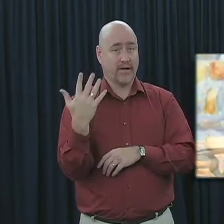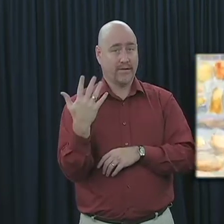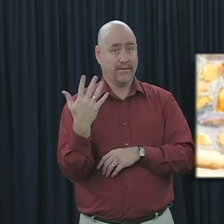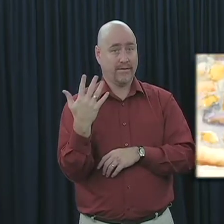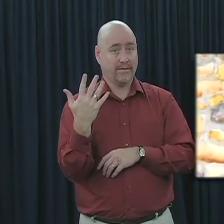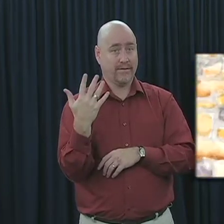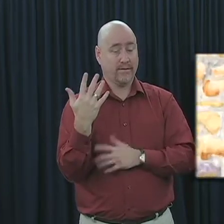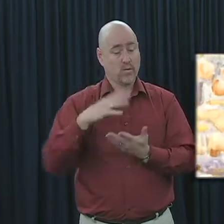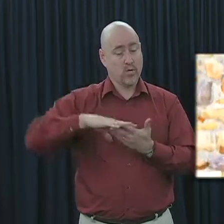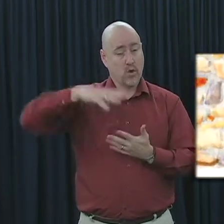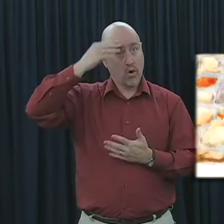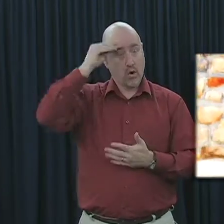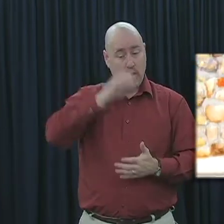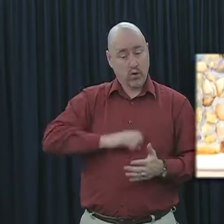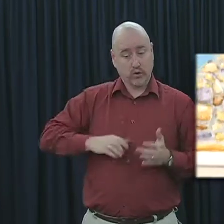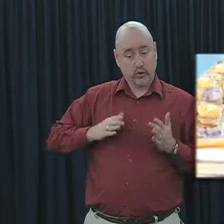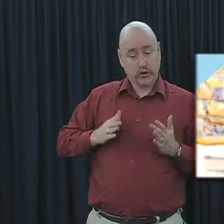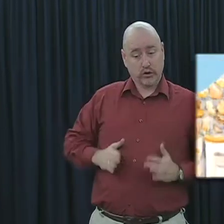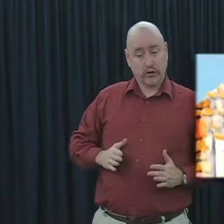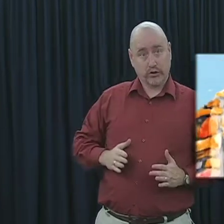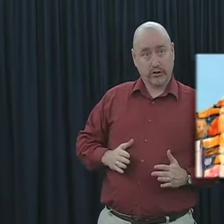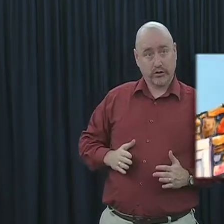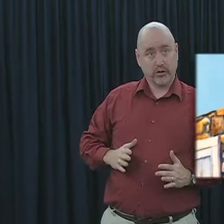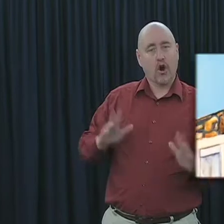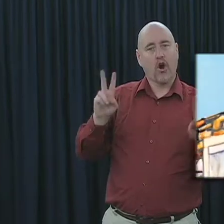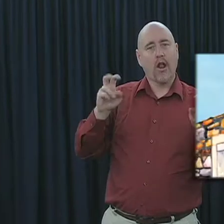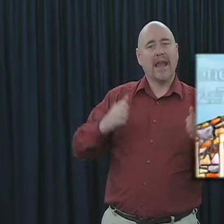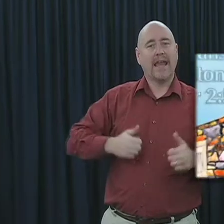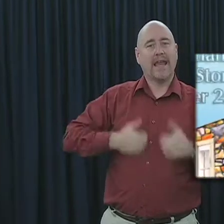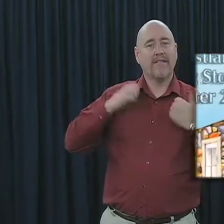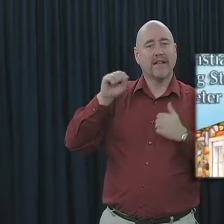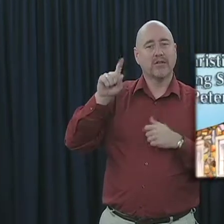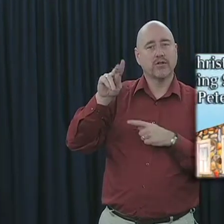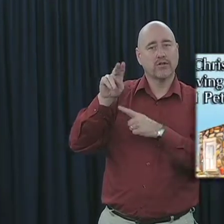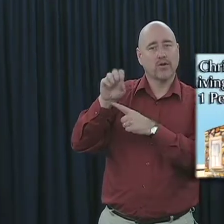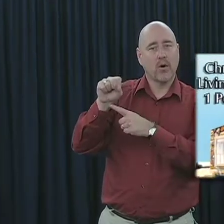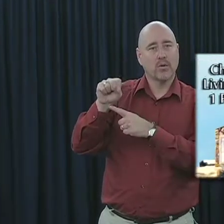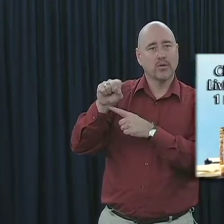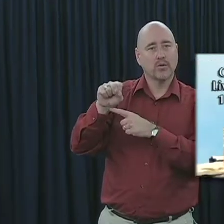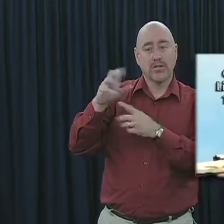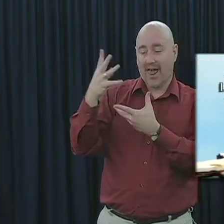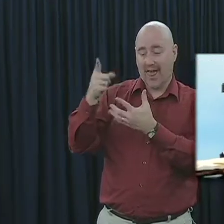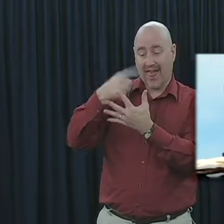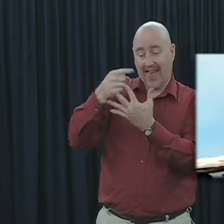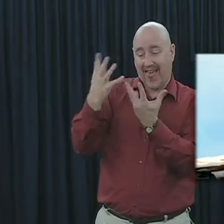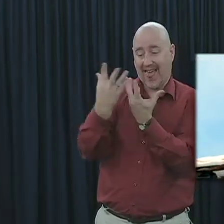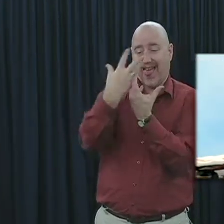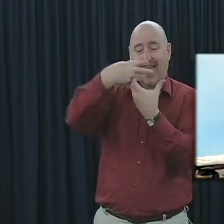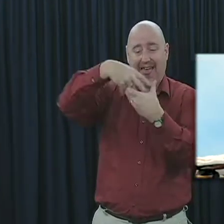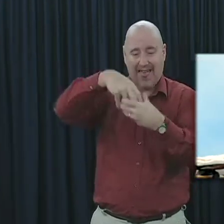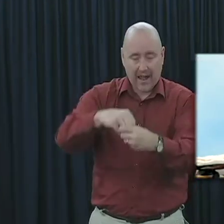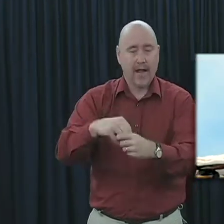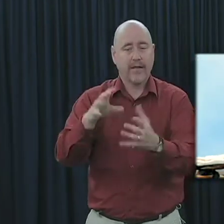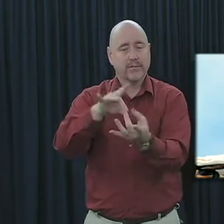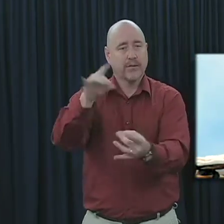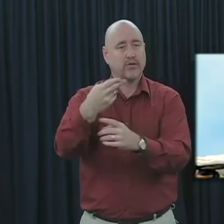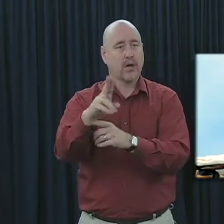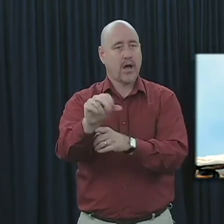we learn that Christians are the living stones which make up the spiritual house. And then,